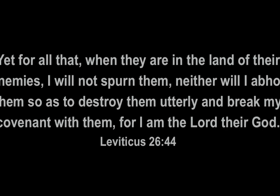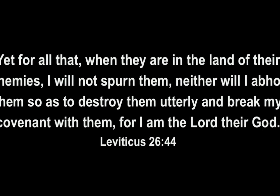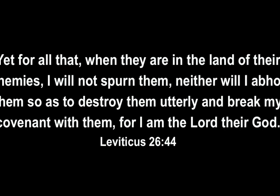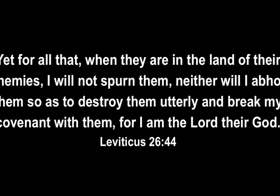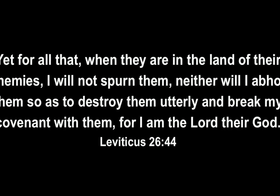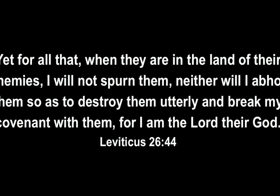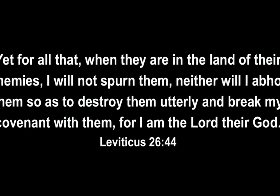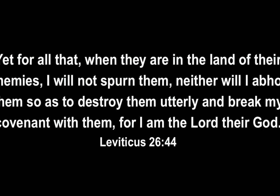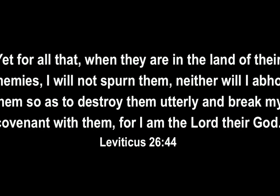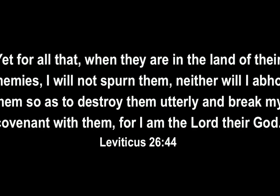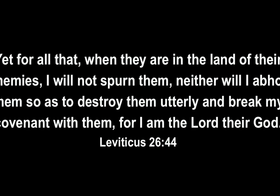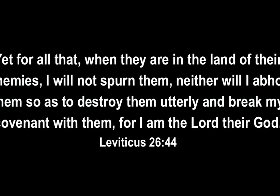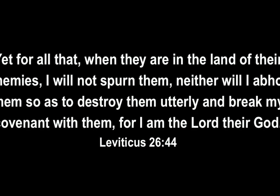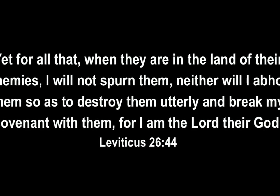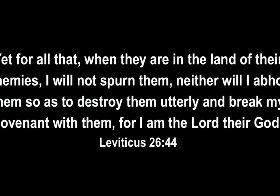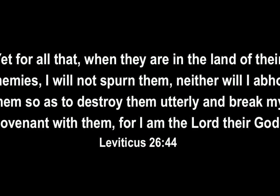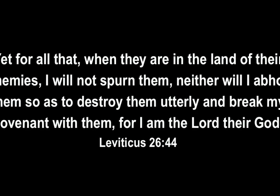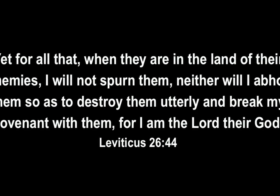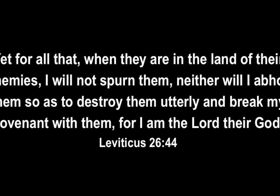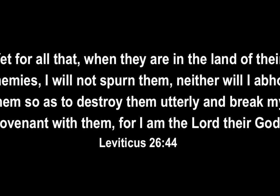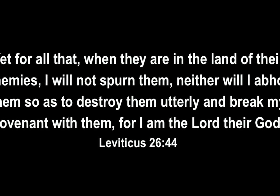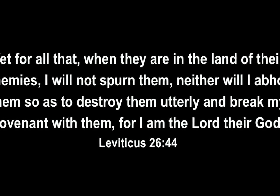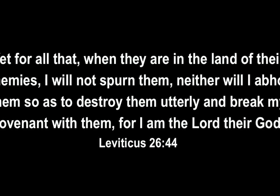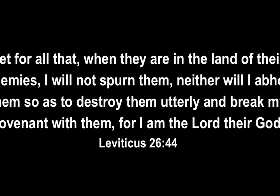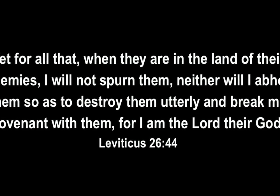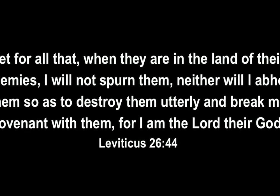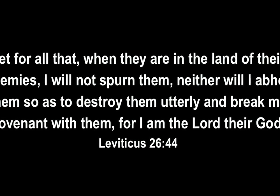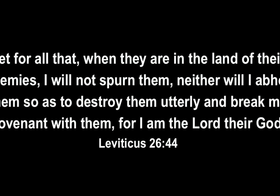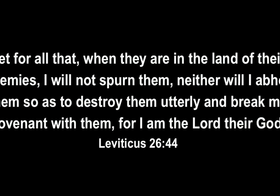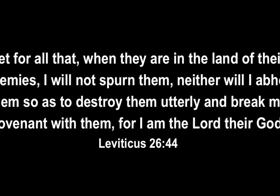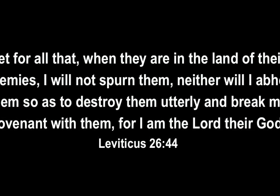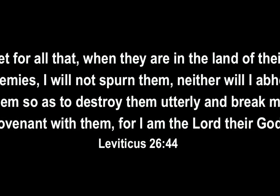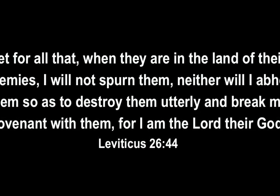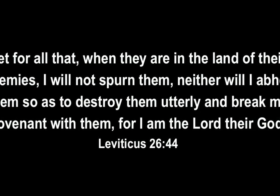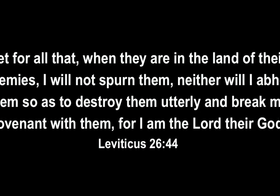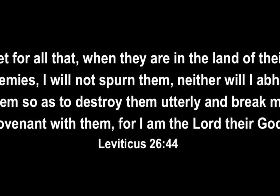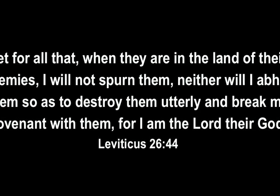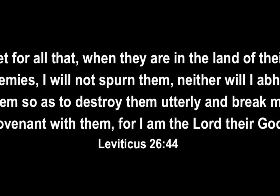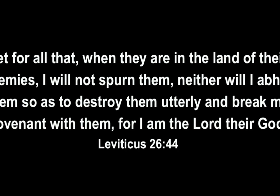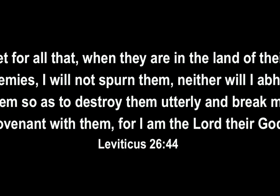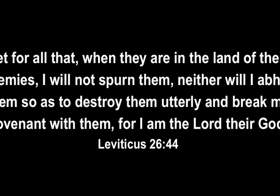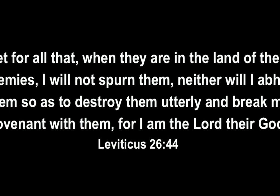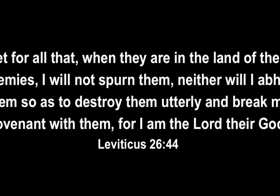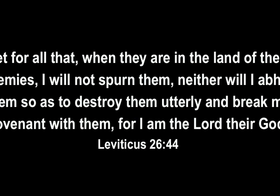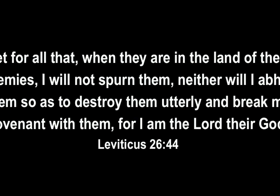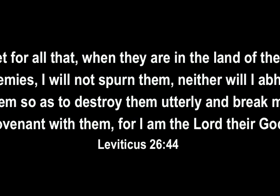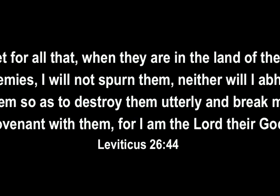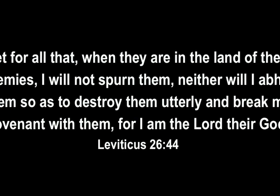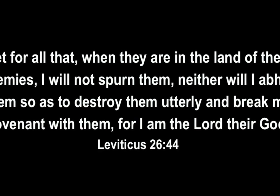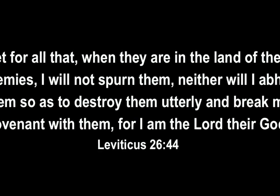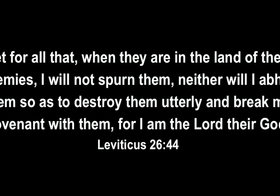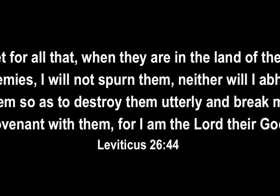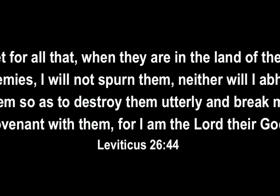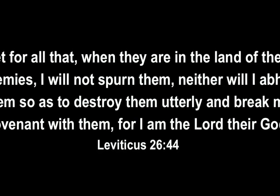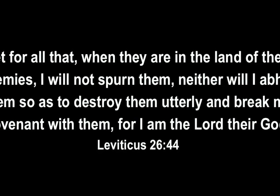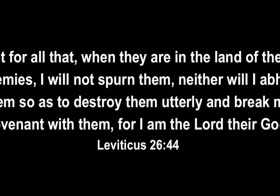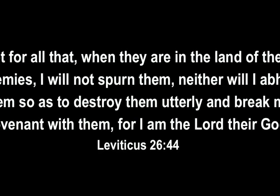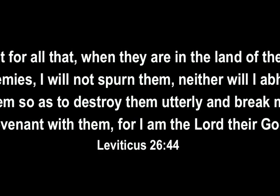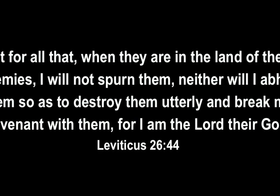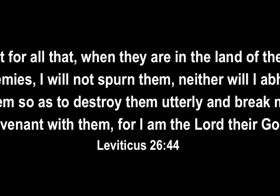yet for all that when they are in the land of their enemies i will not spurn them neither will i abhor them so as to destroy them utterly and break my covenant